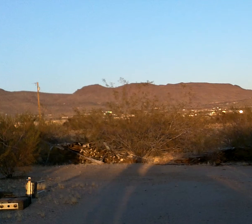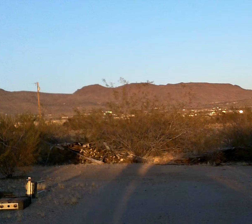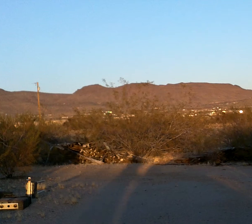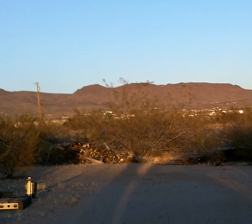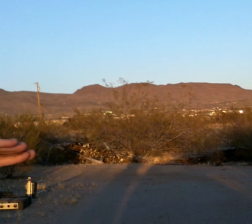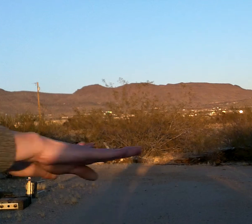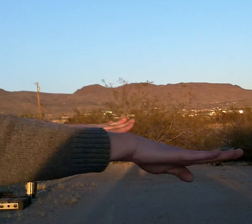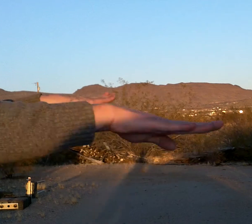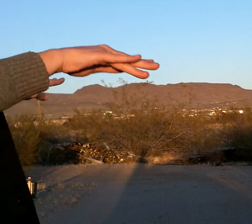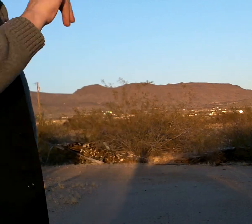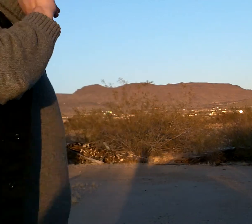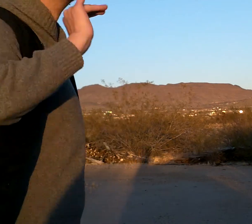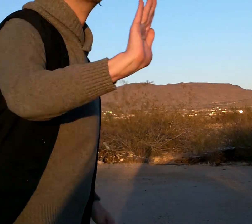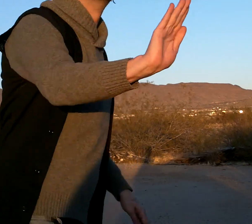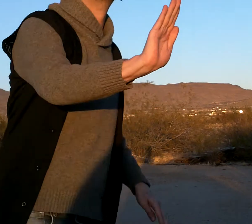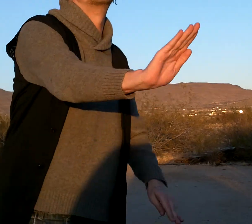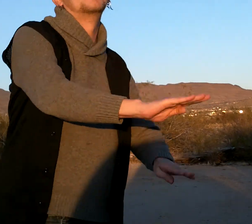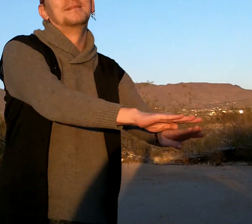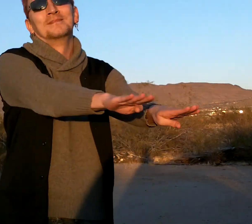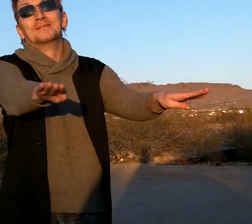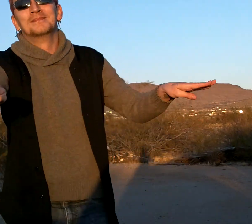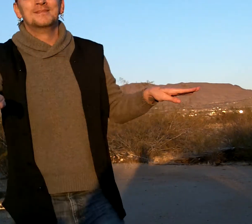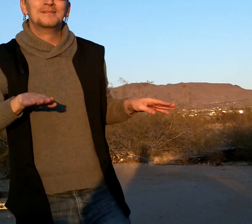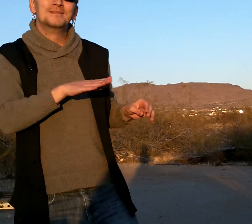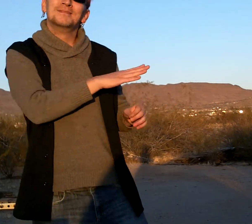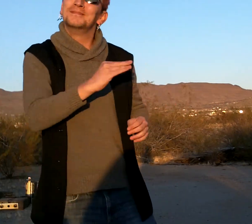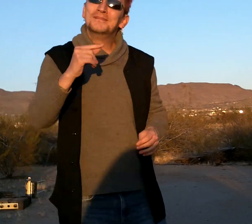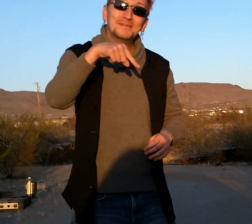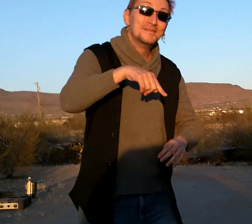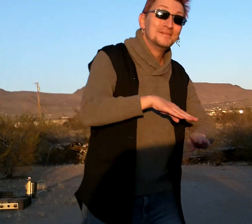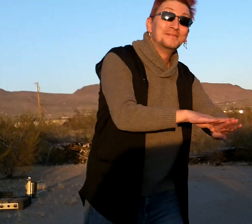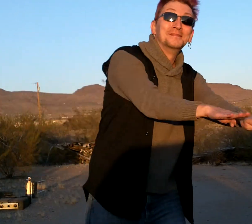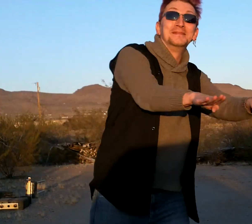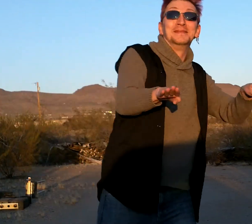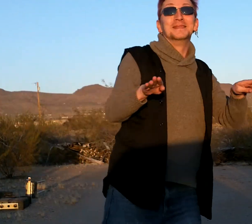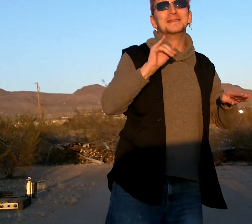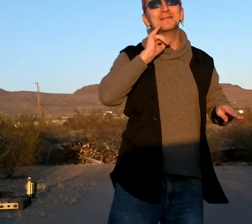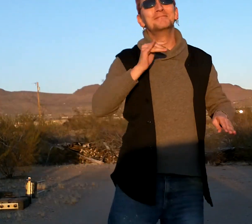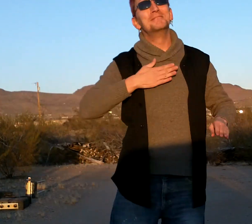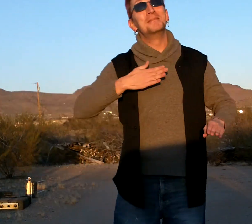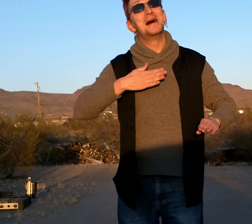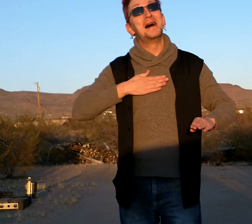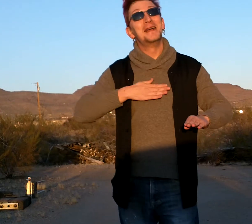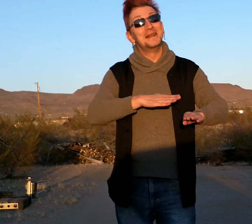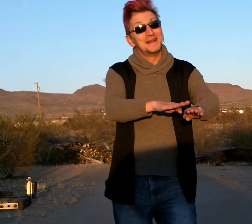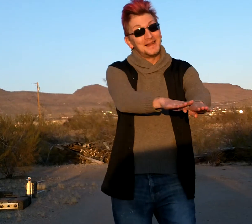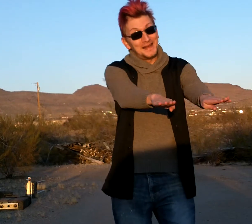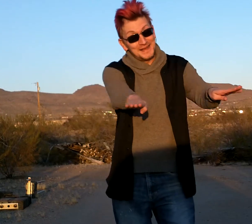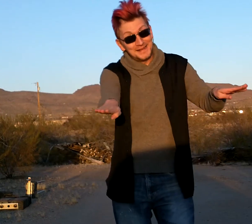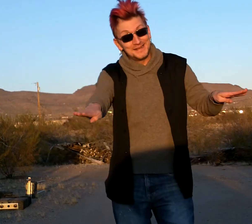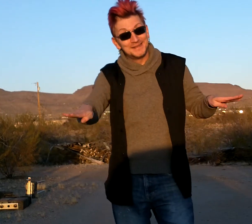This is your land, and this land is my land,